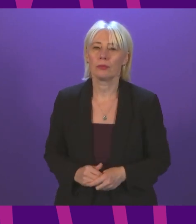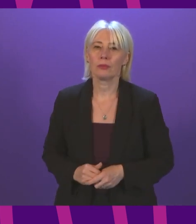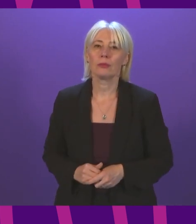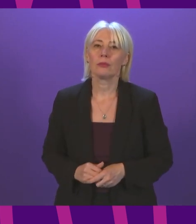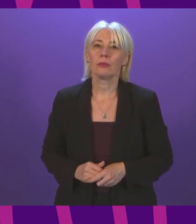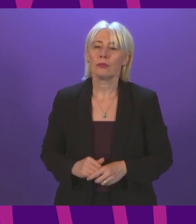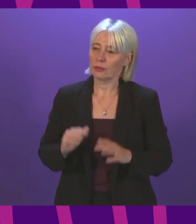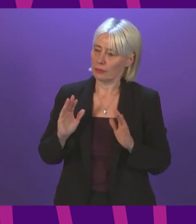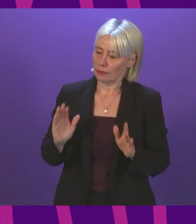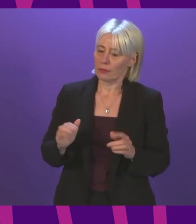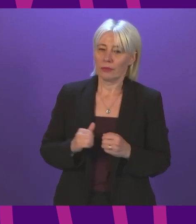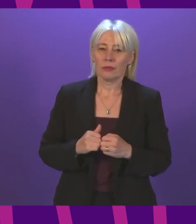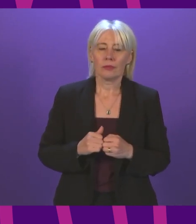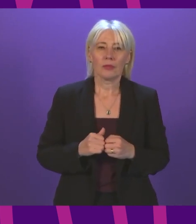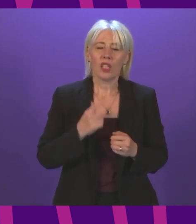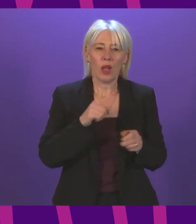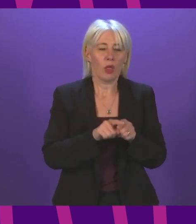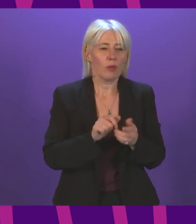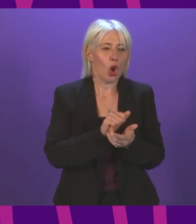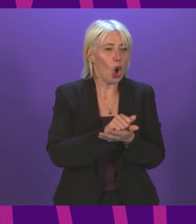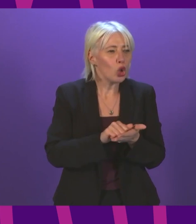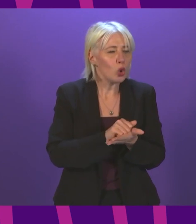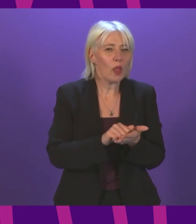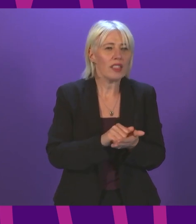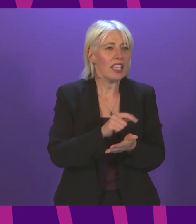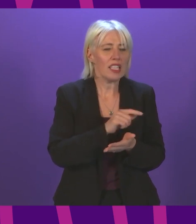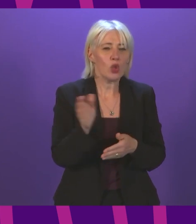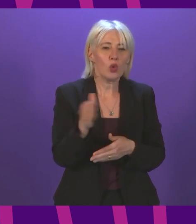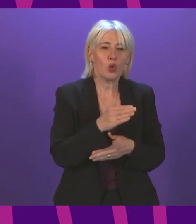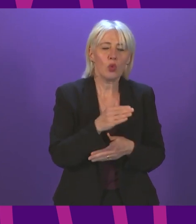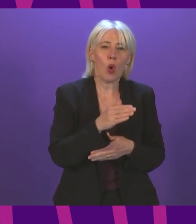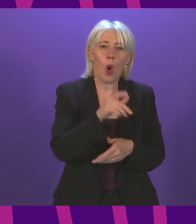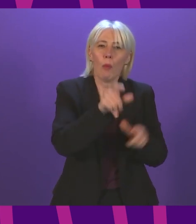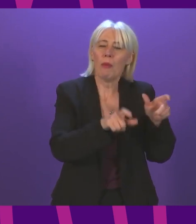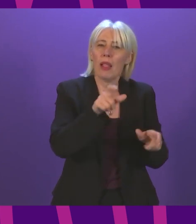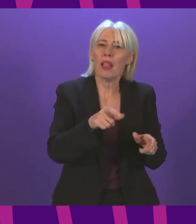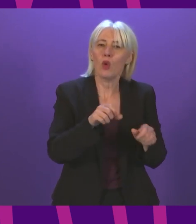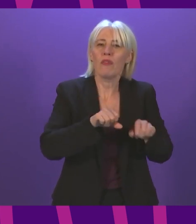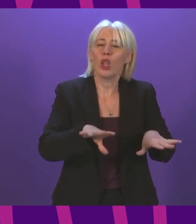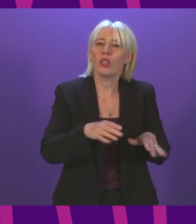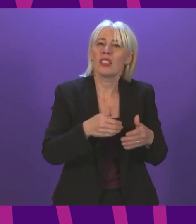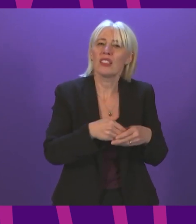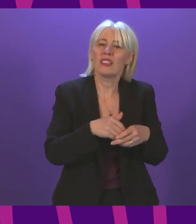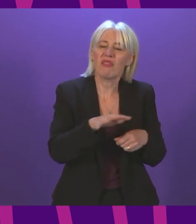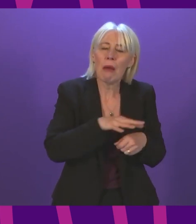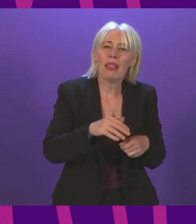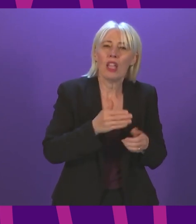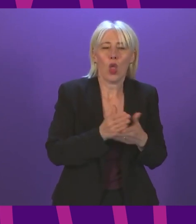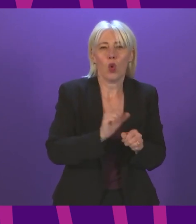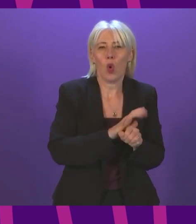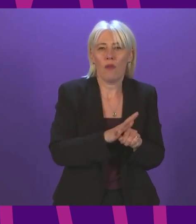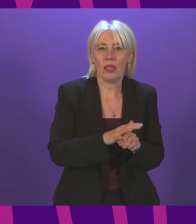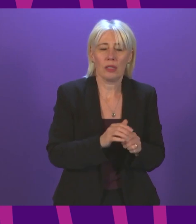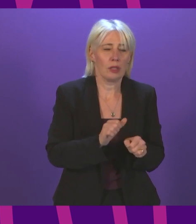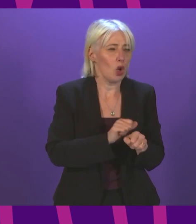Presenter, can I start by sending my condolences to all those who have lost a loved one through COVID. Cases remain worryingly high, COVID